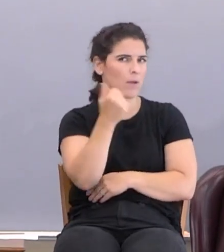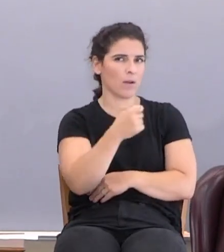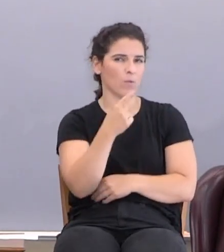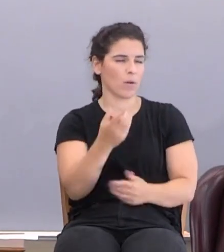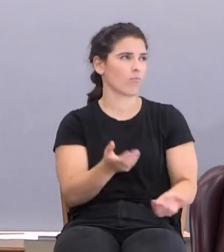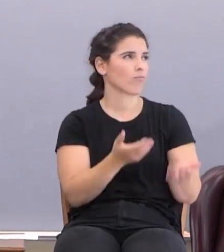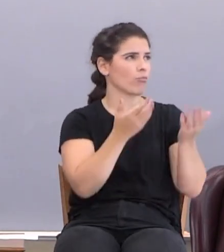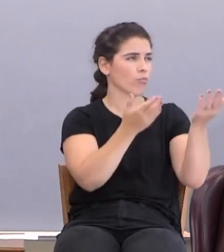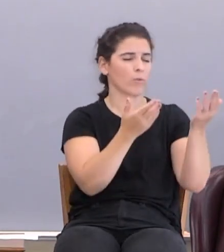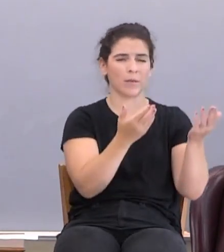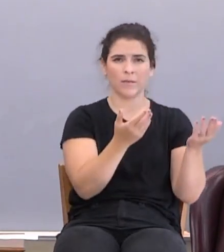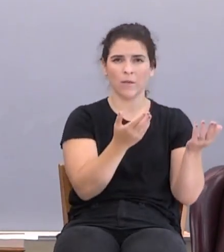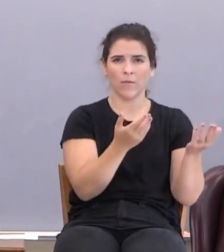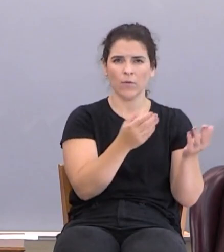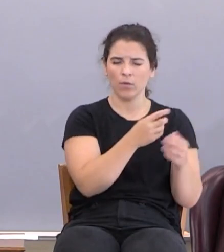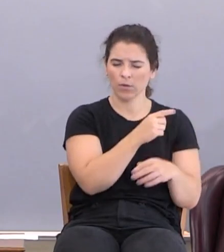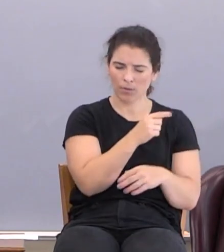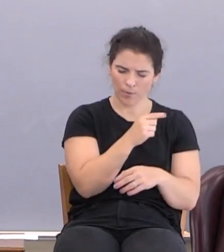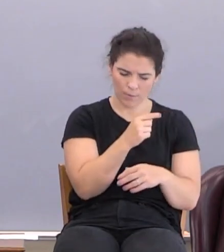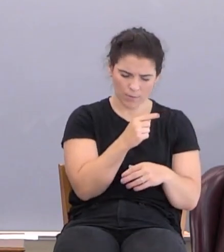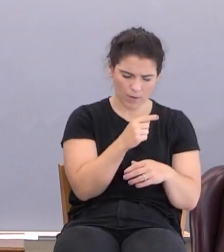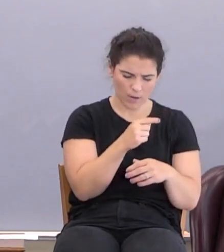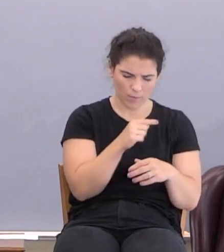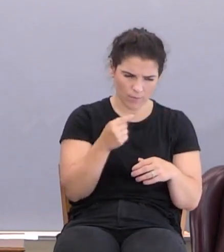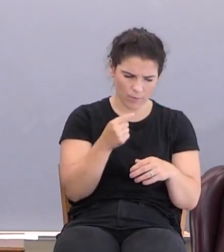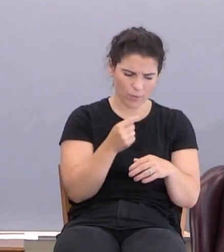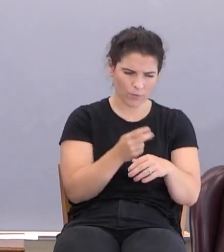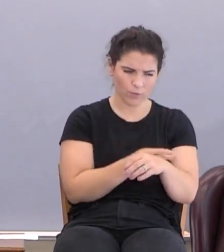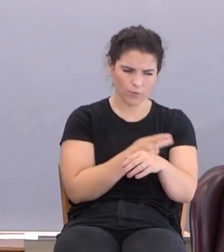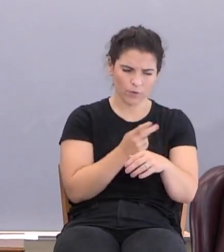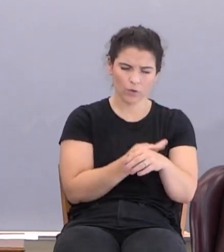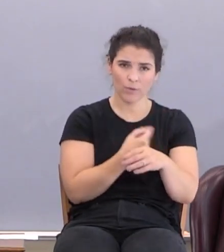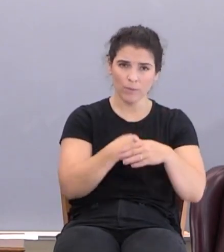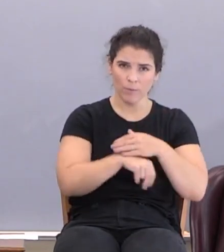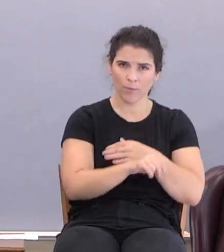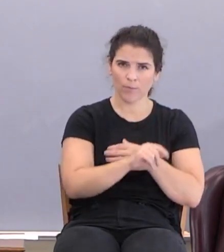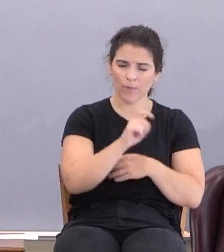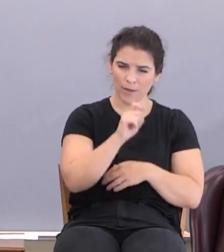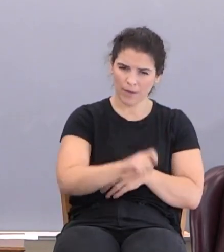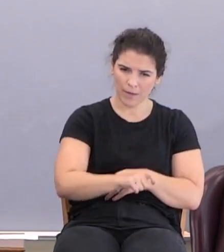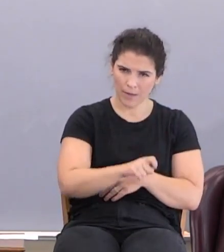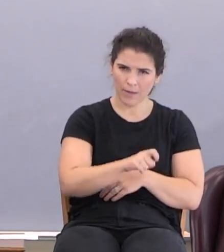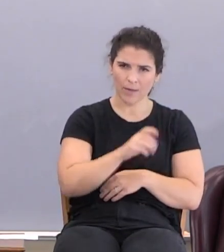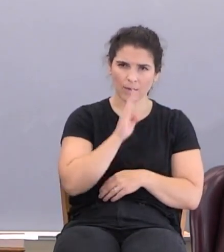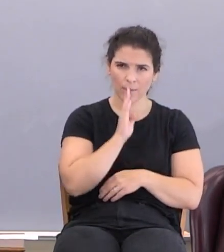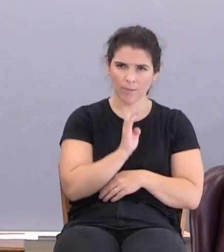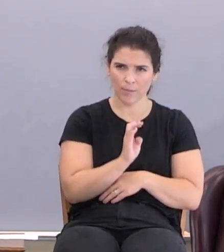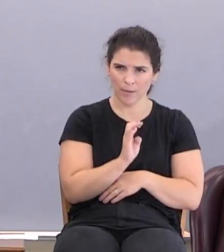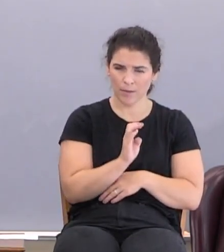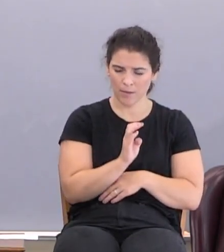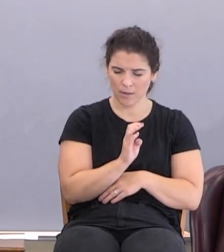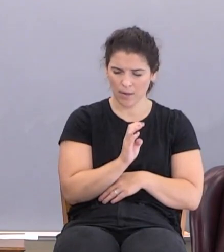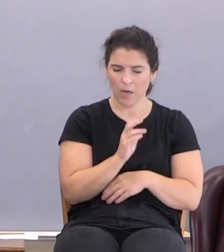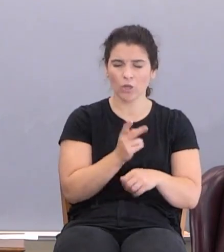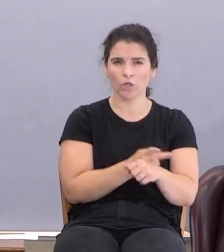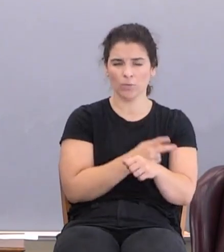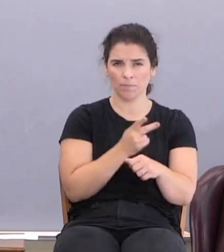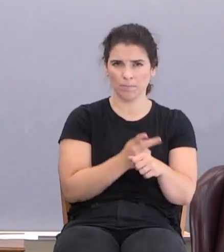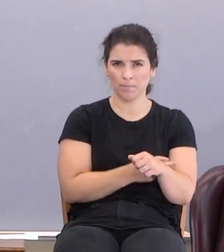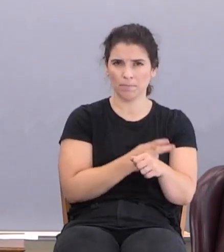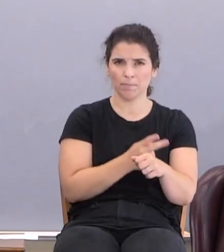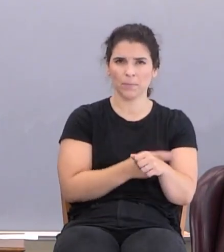offering, bring it of his flock. He knew it needed to be a sheep.